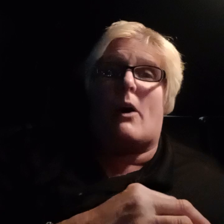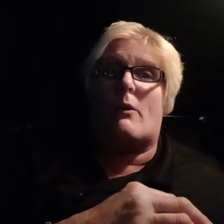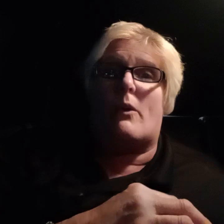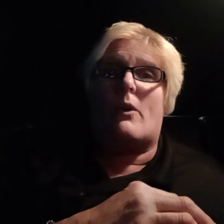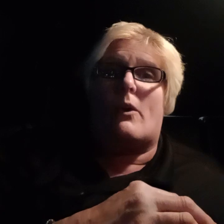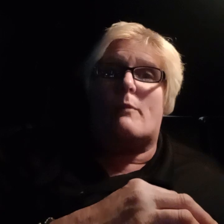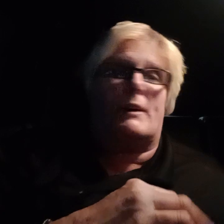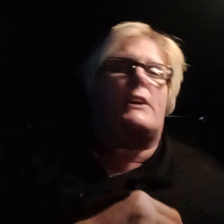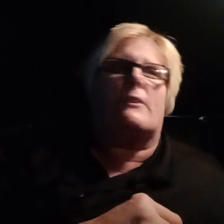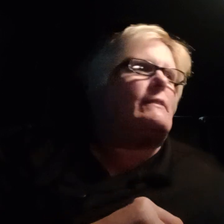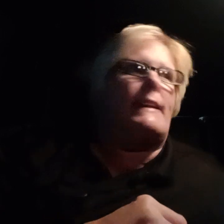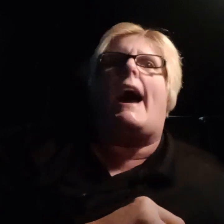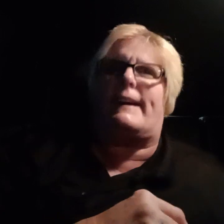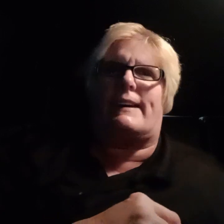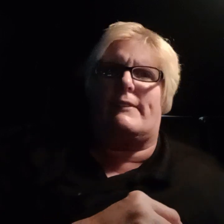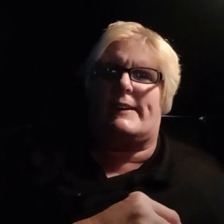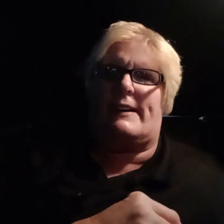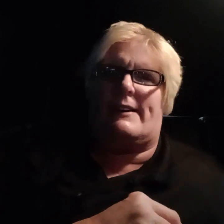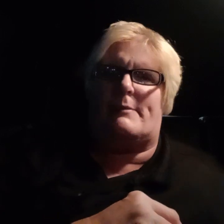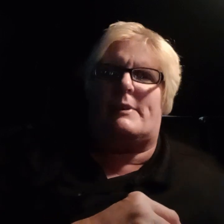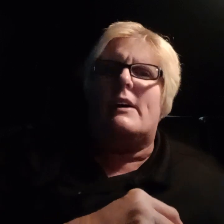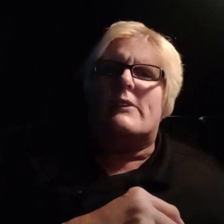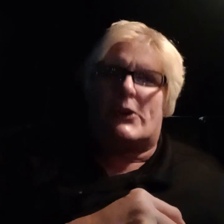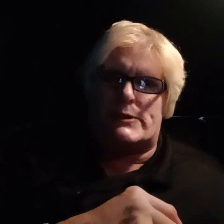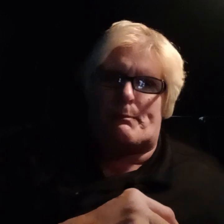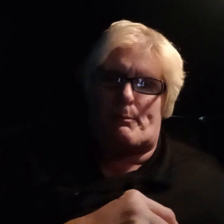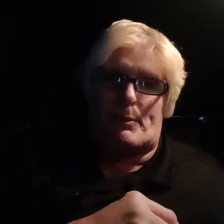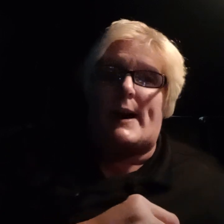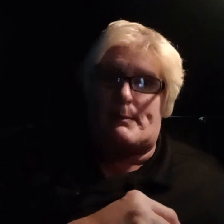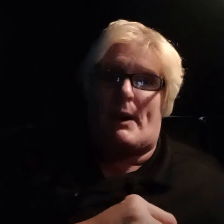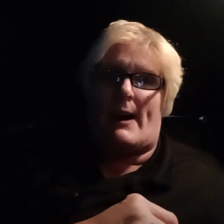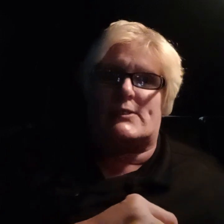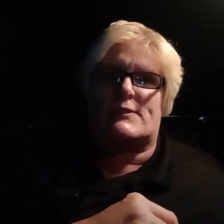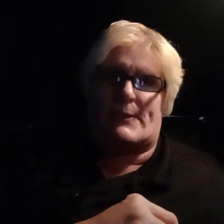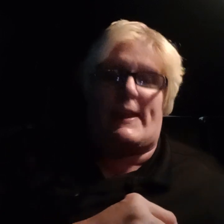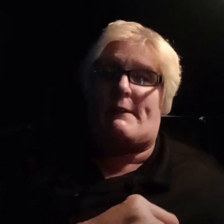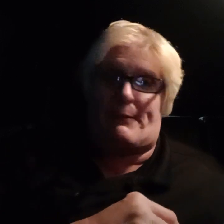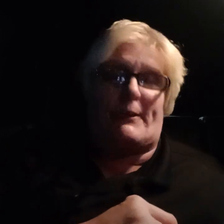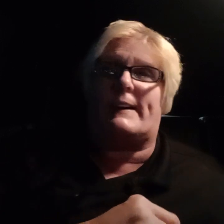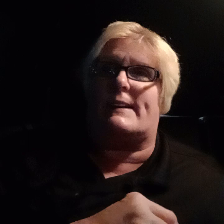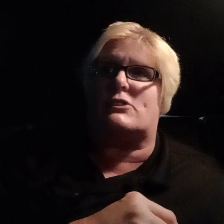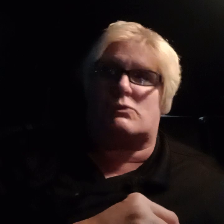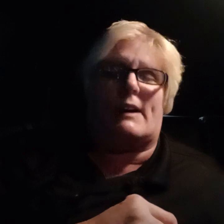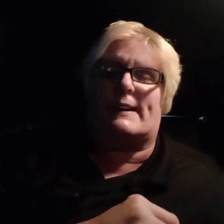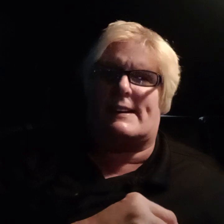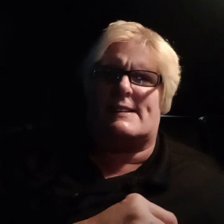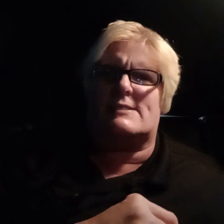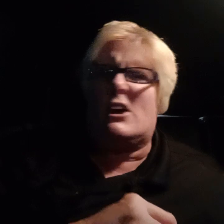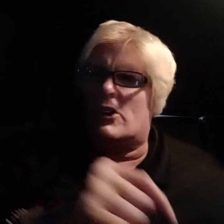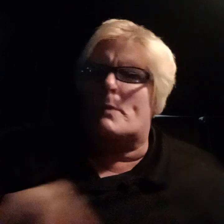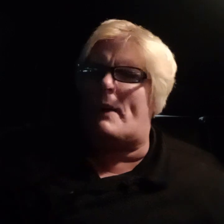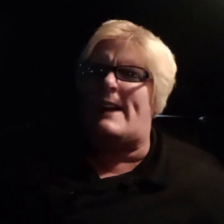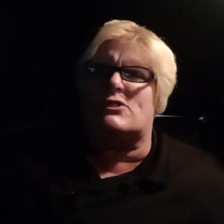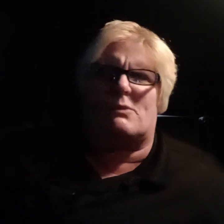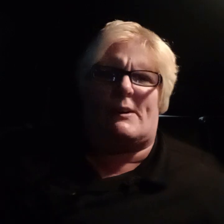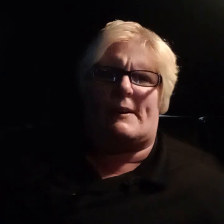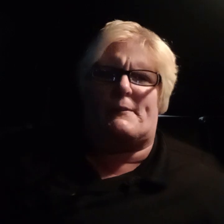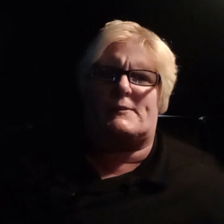know. But you're not giving him those brake parts for that frickin' truck of his. You pay $250